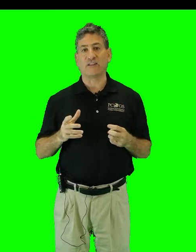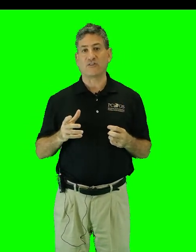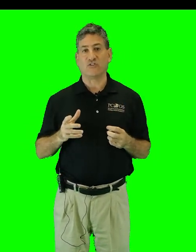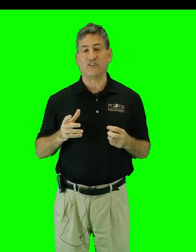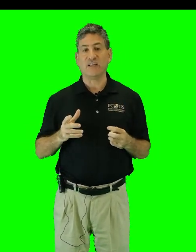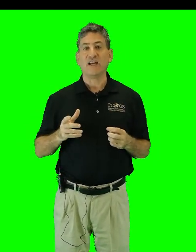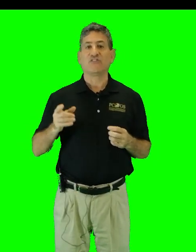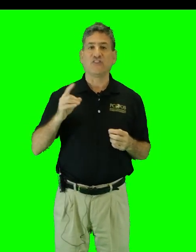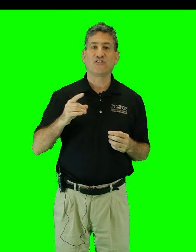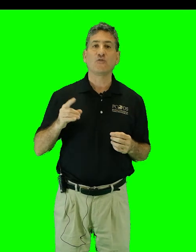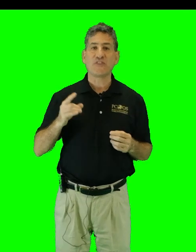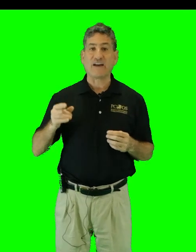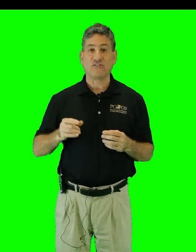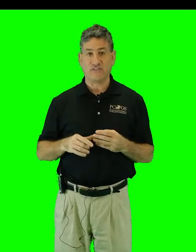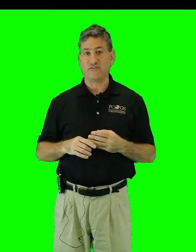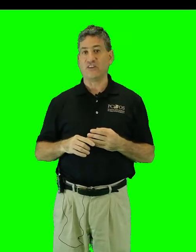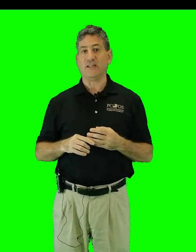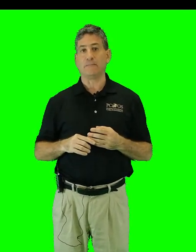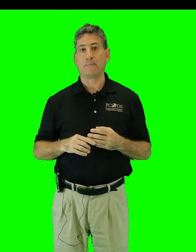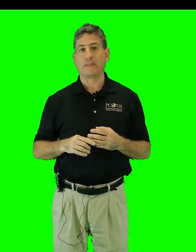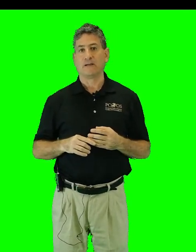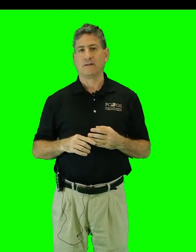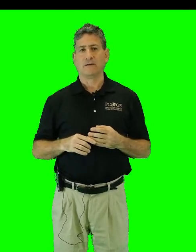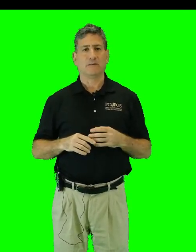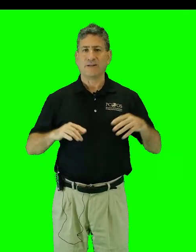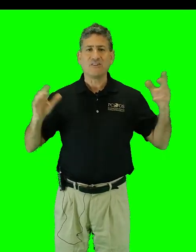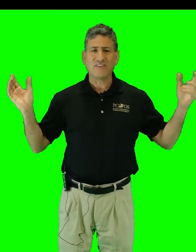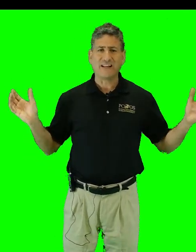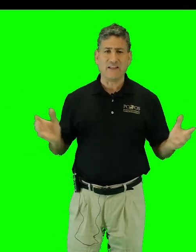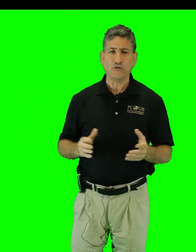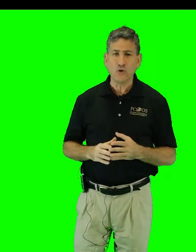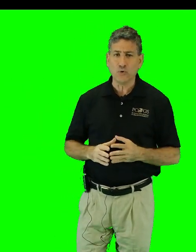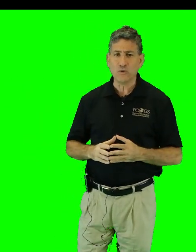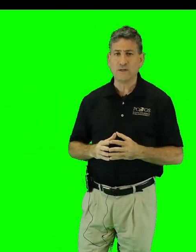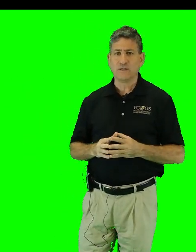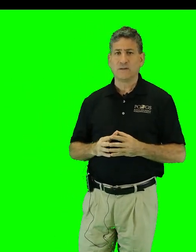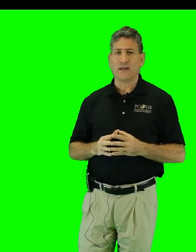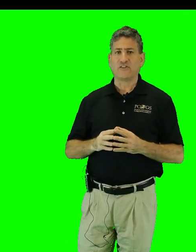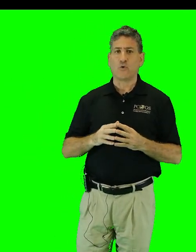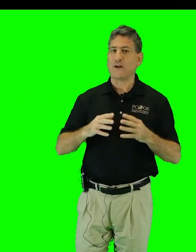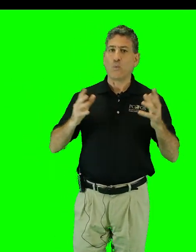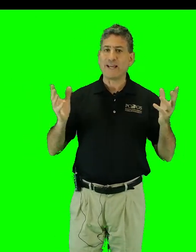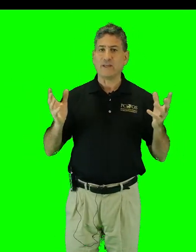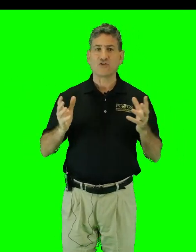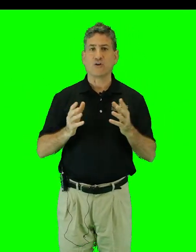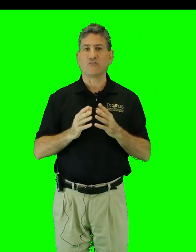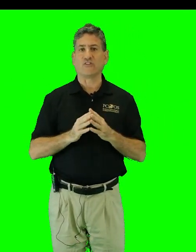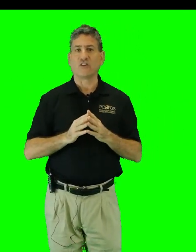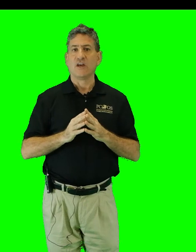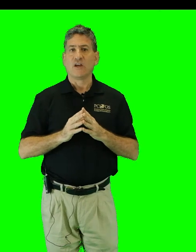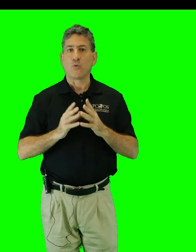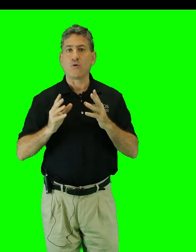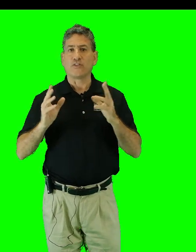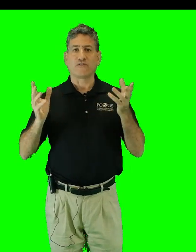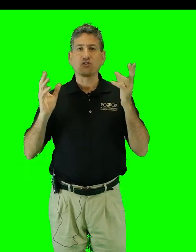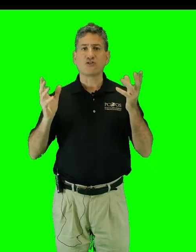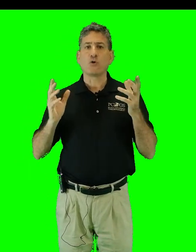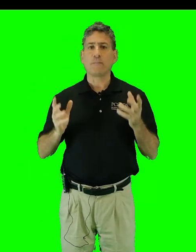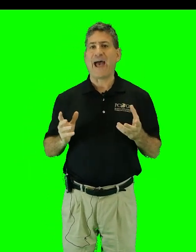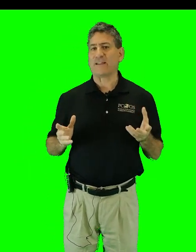electricity since 2015. But it isn't anything new as a quick wiki shows us quote the first known patent